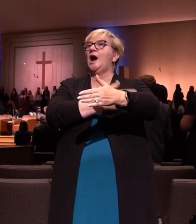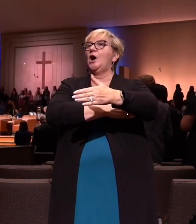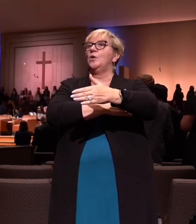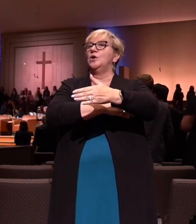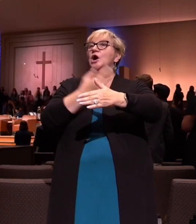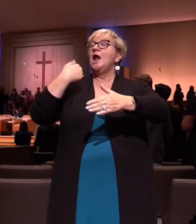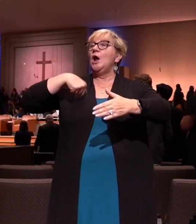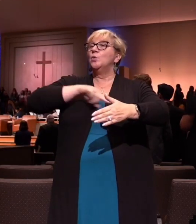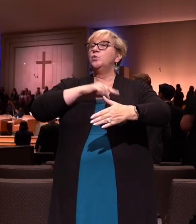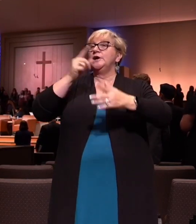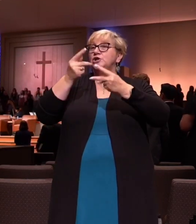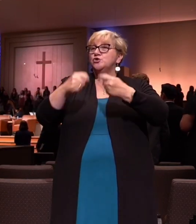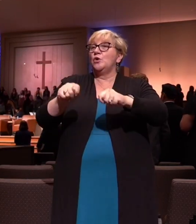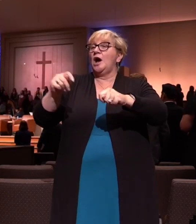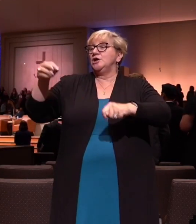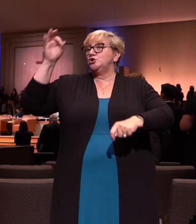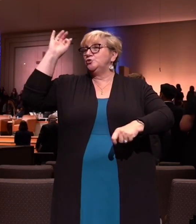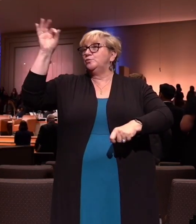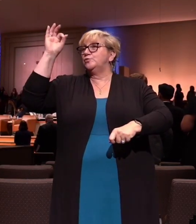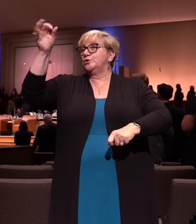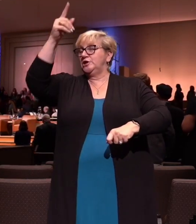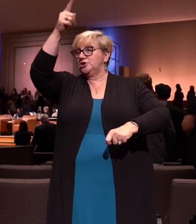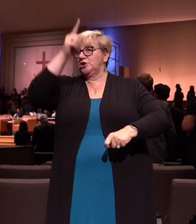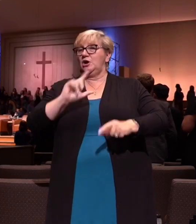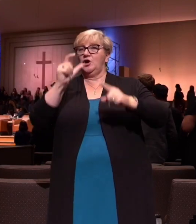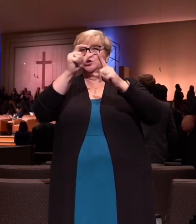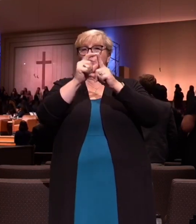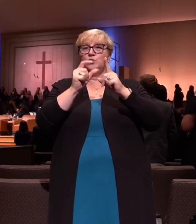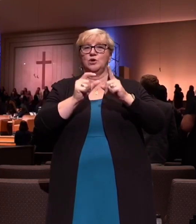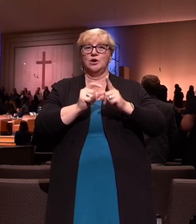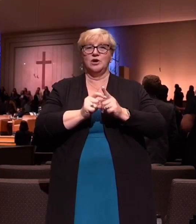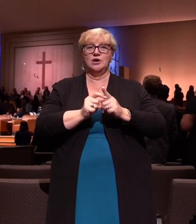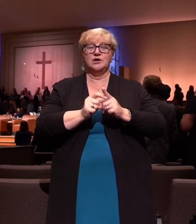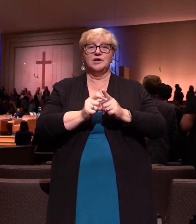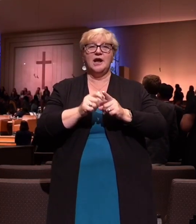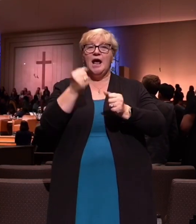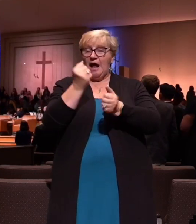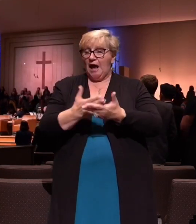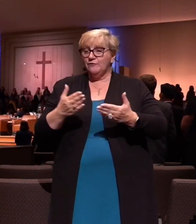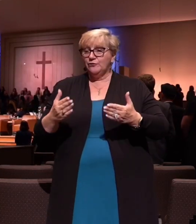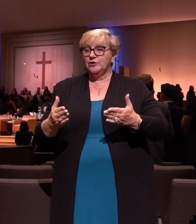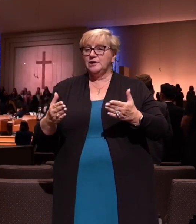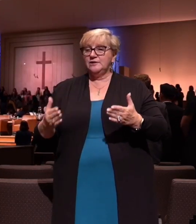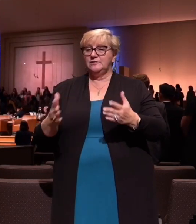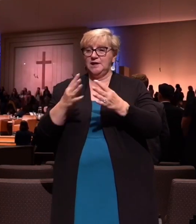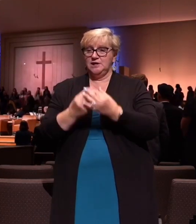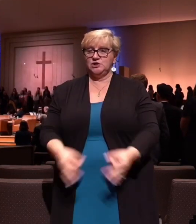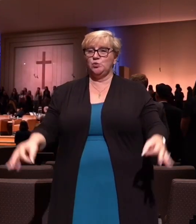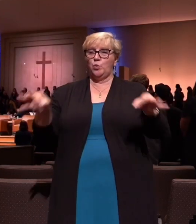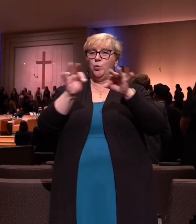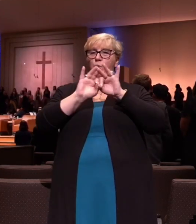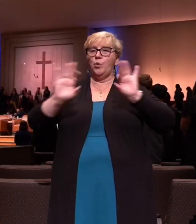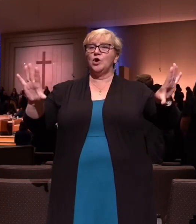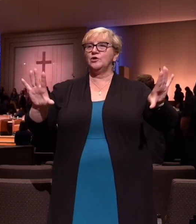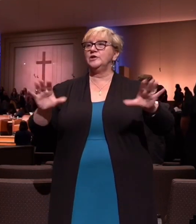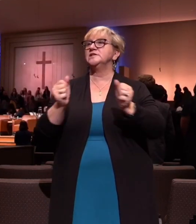try to preach the Word? All is made unless the Spirit